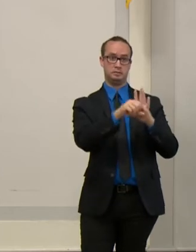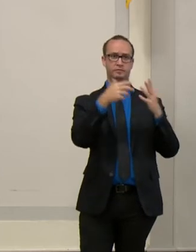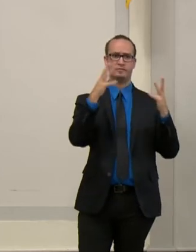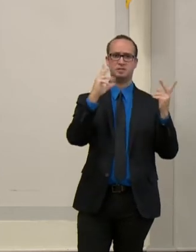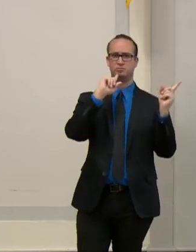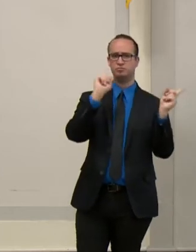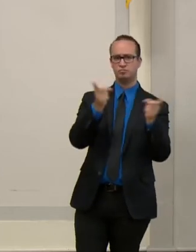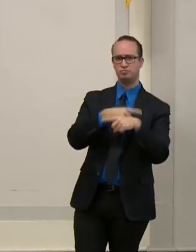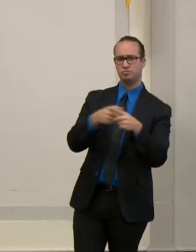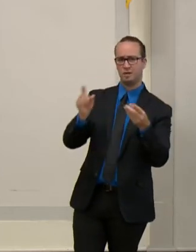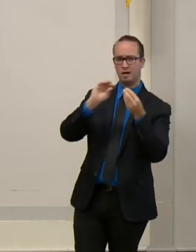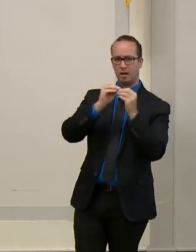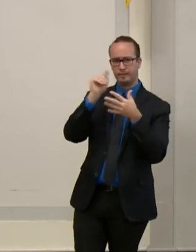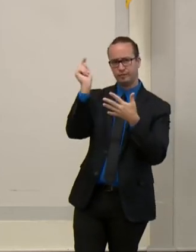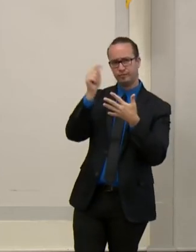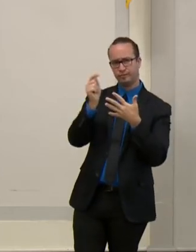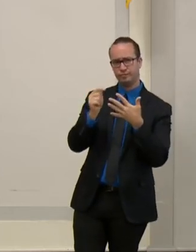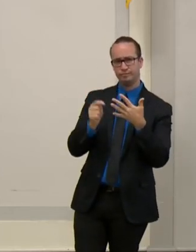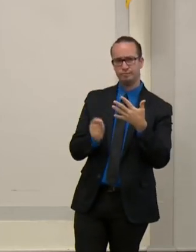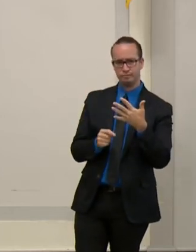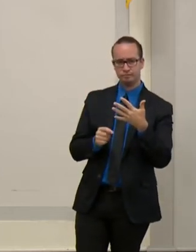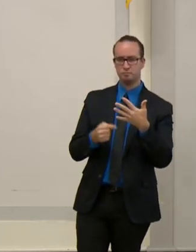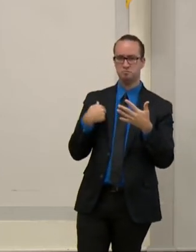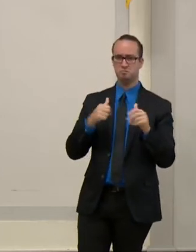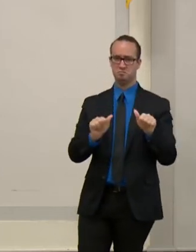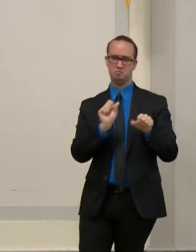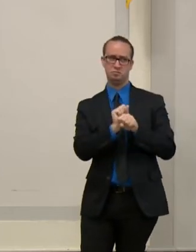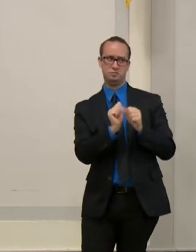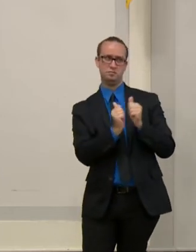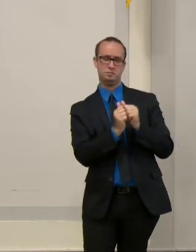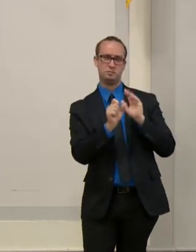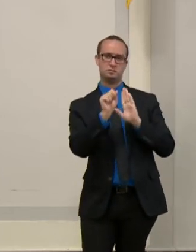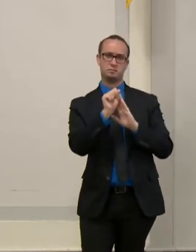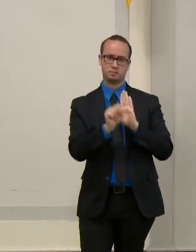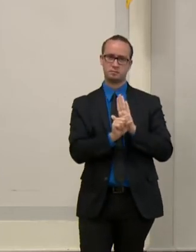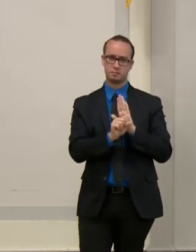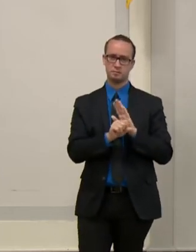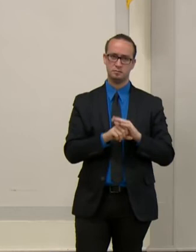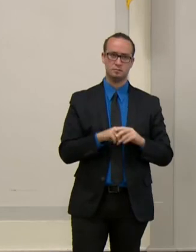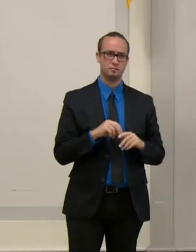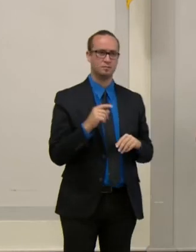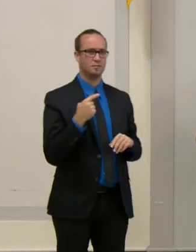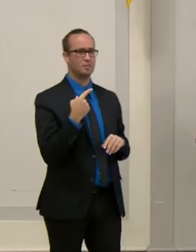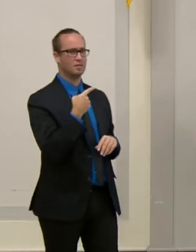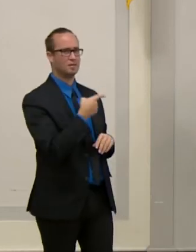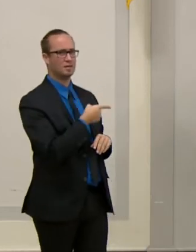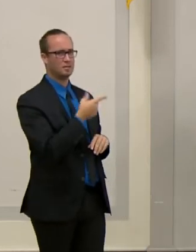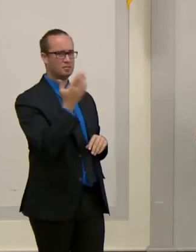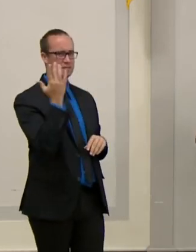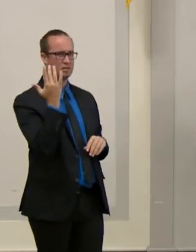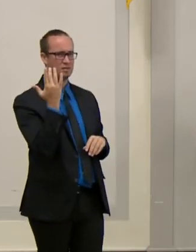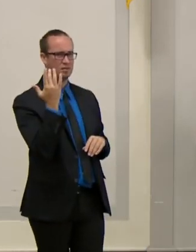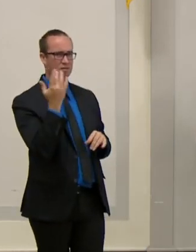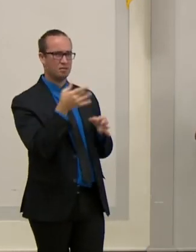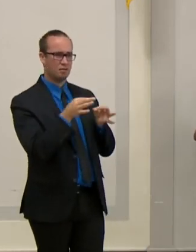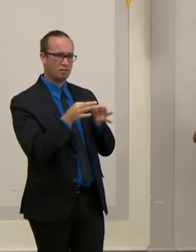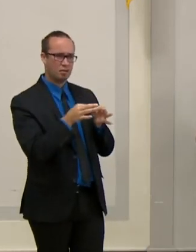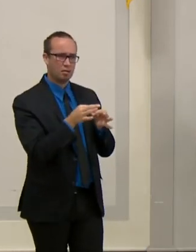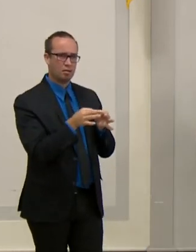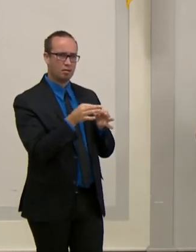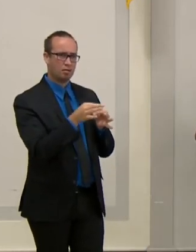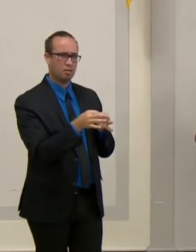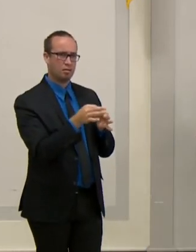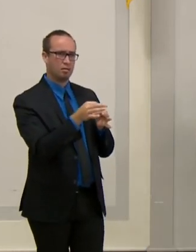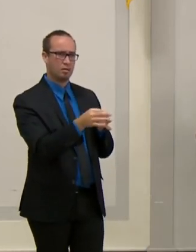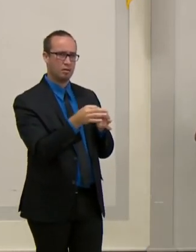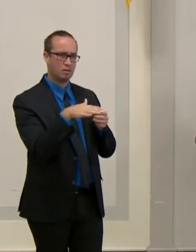release that data a lot more widely. Is there a reason for the delay? It seems like the local level would be more helpful than just at the